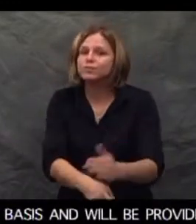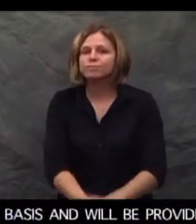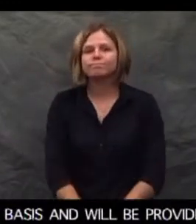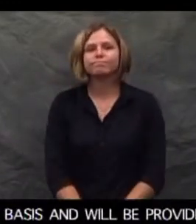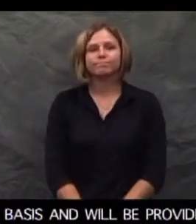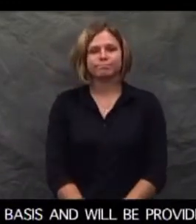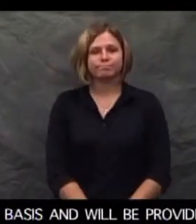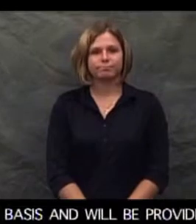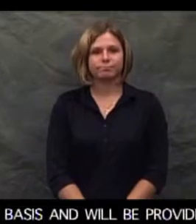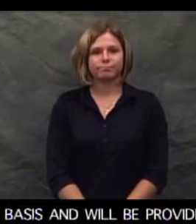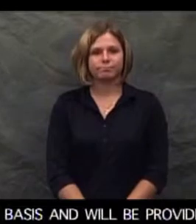free of charge.